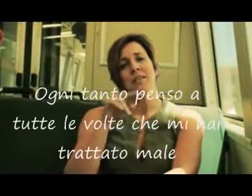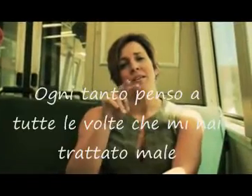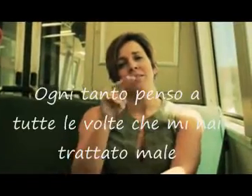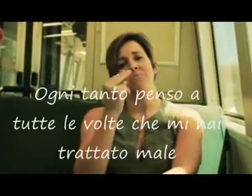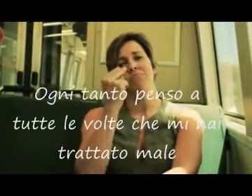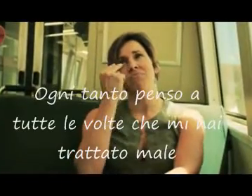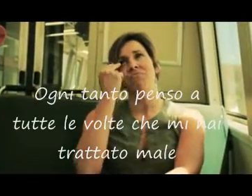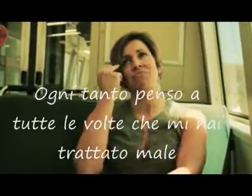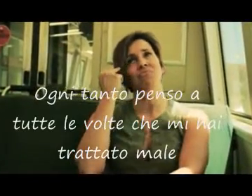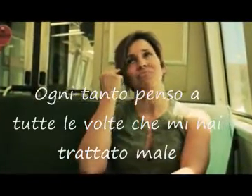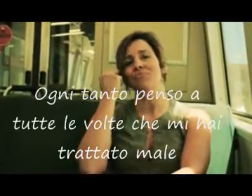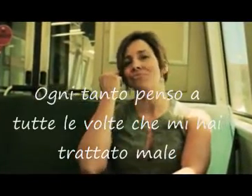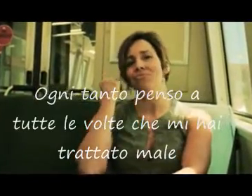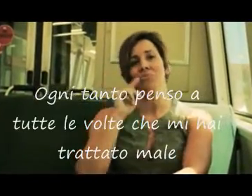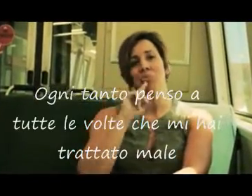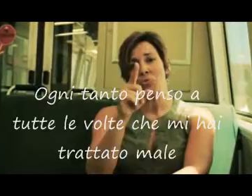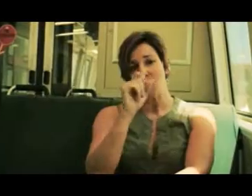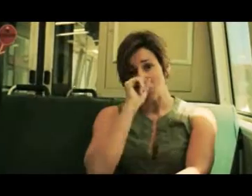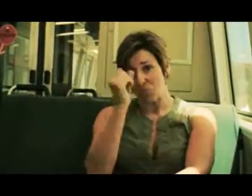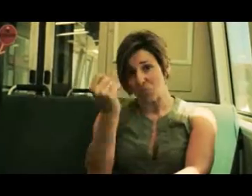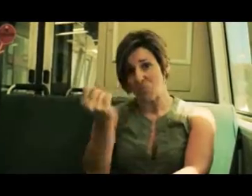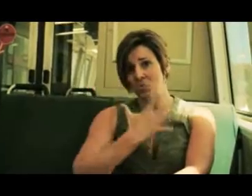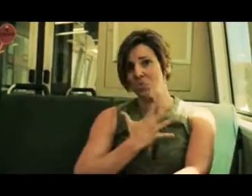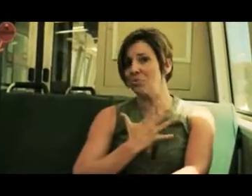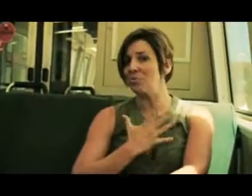Now and then I think of all the times you screwed me over